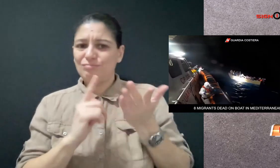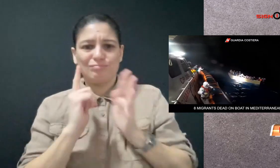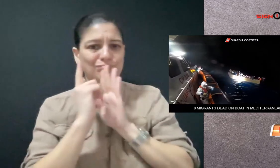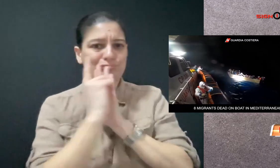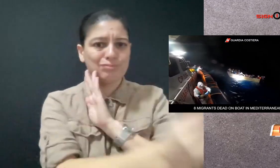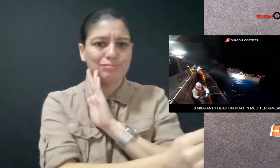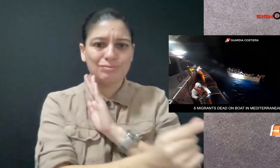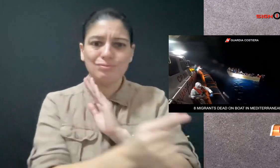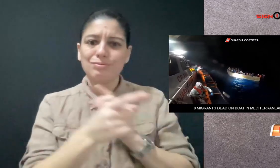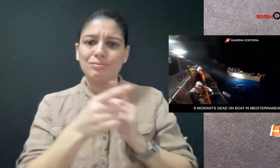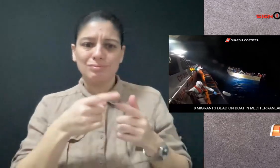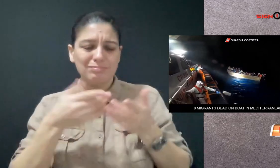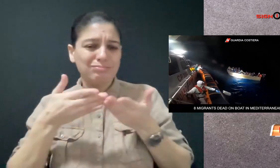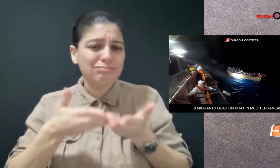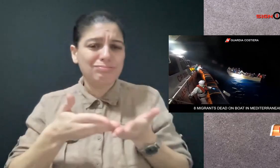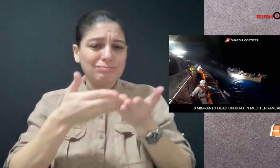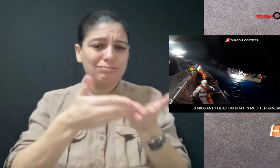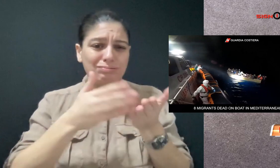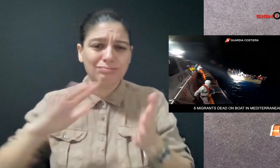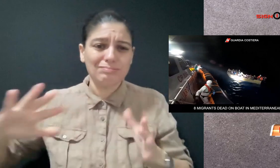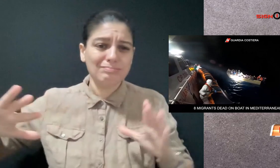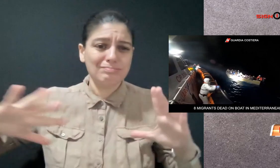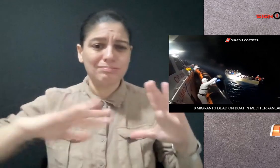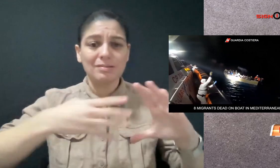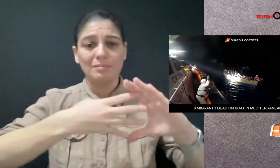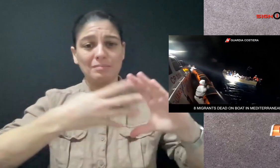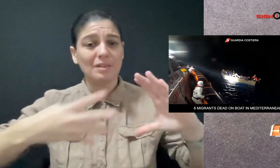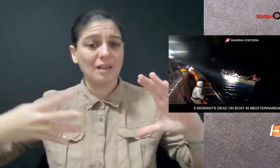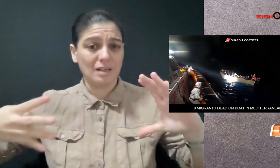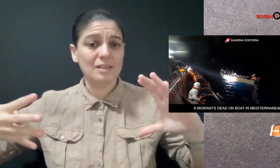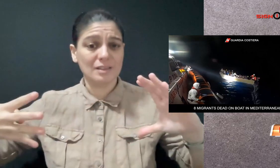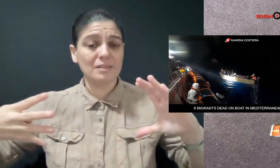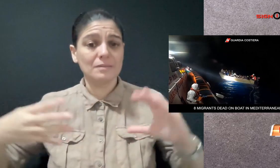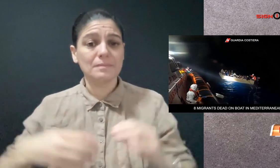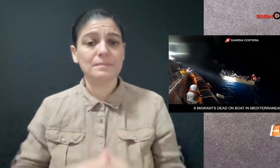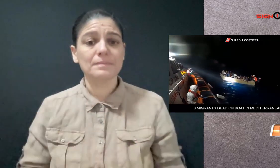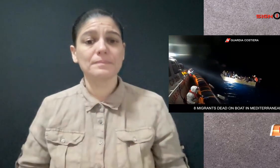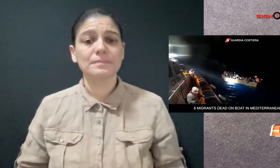the dangerous journey across the central Mediterranean.